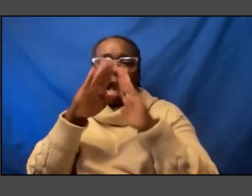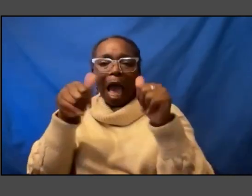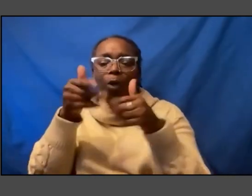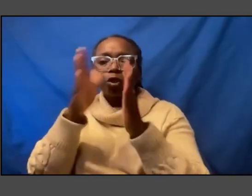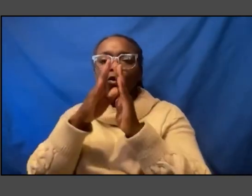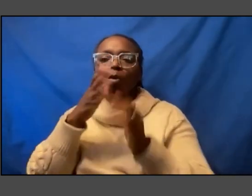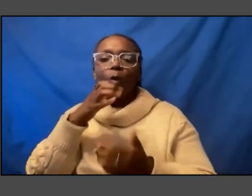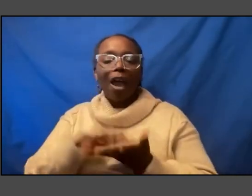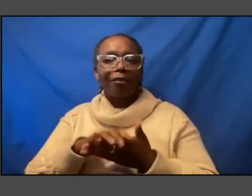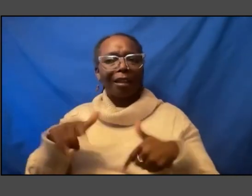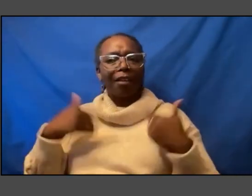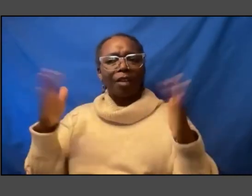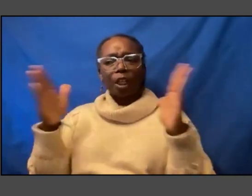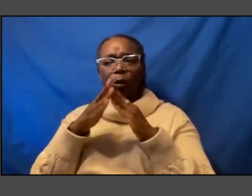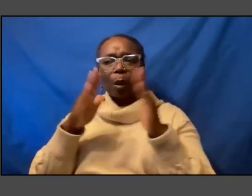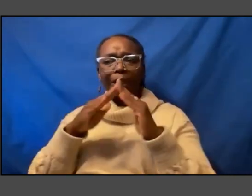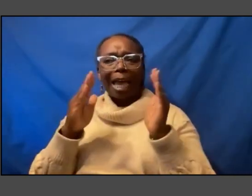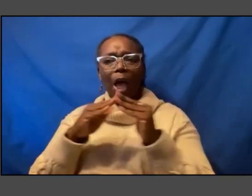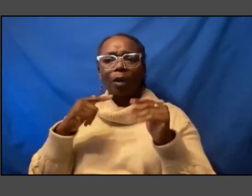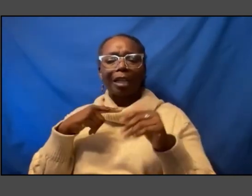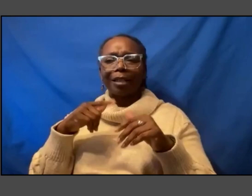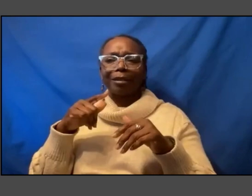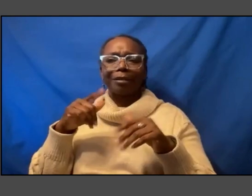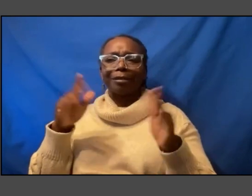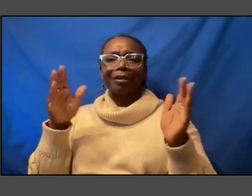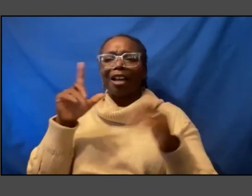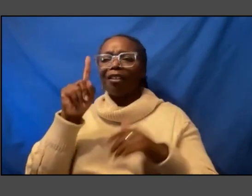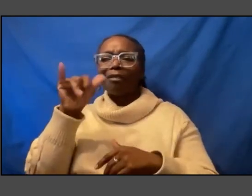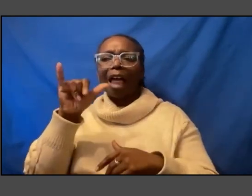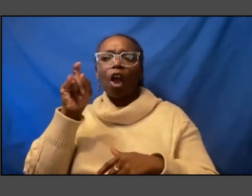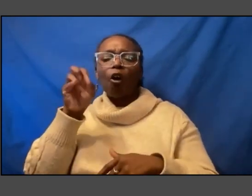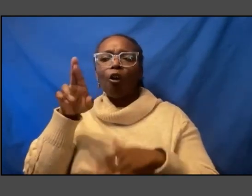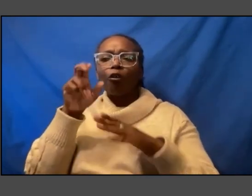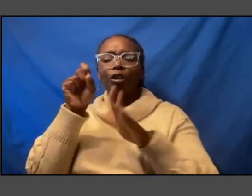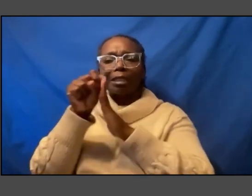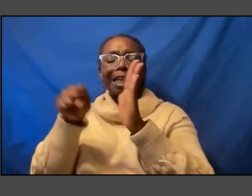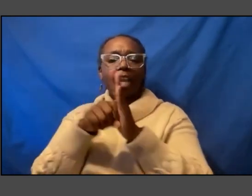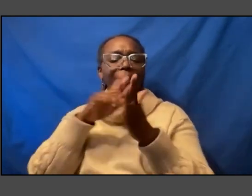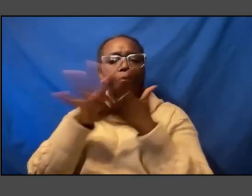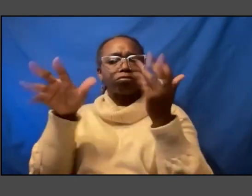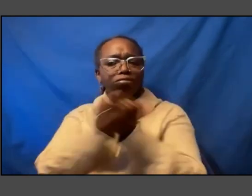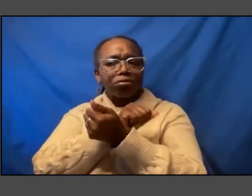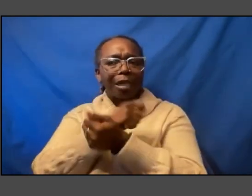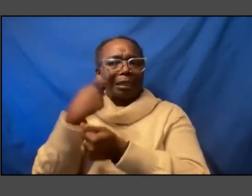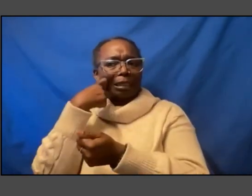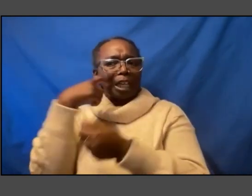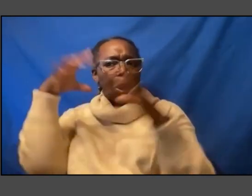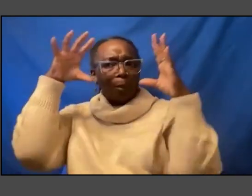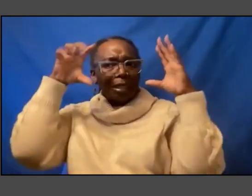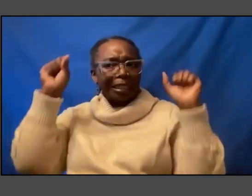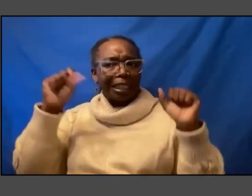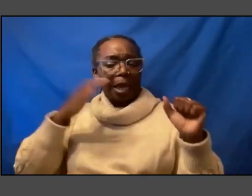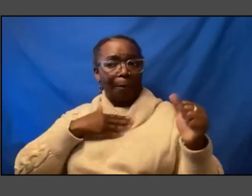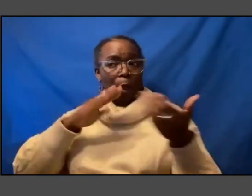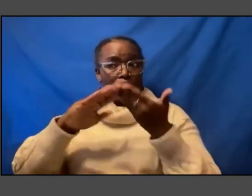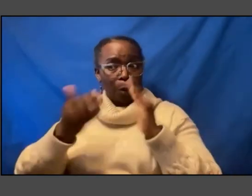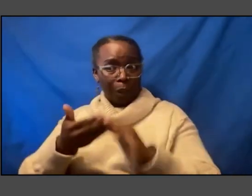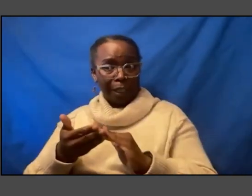flyover state i have seen the destructive effects of the last presidency on my community it has brought out the worst in